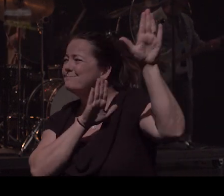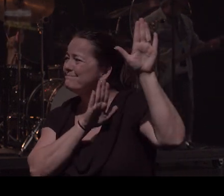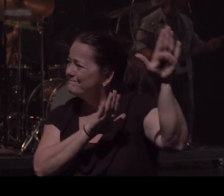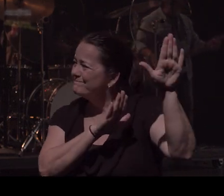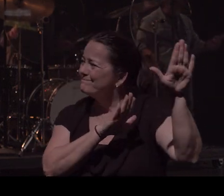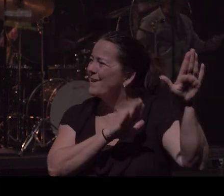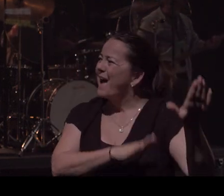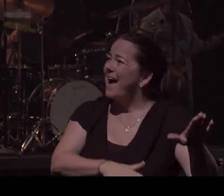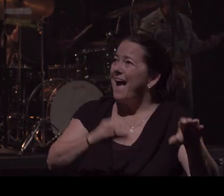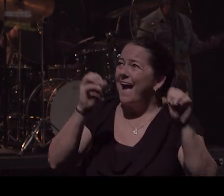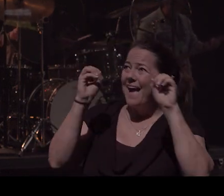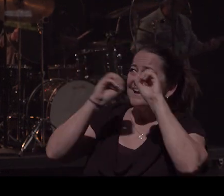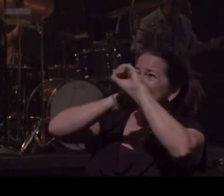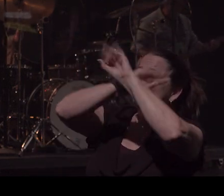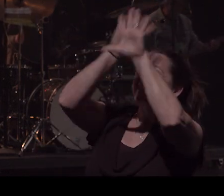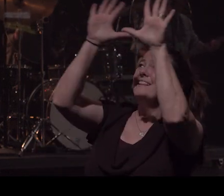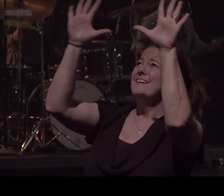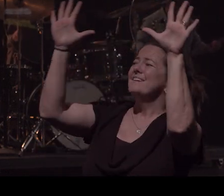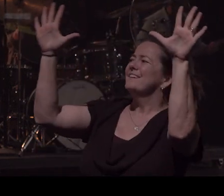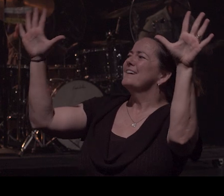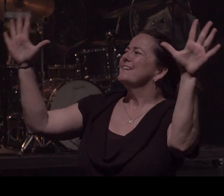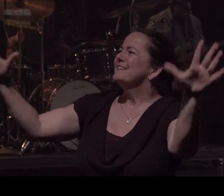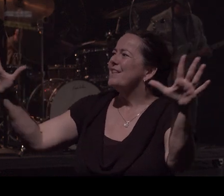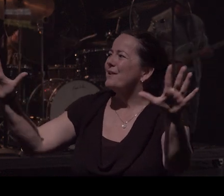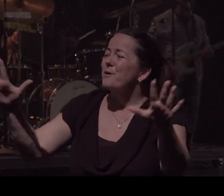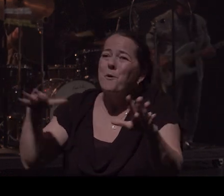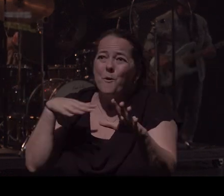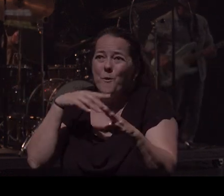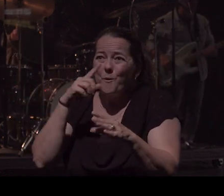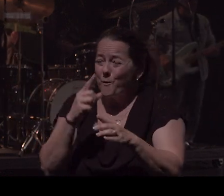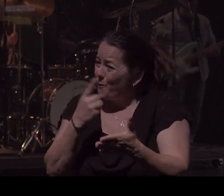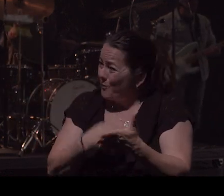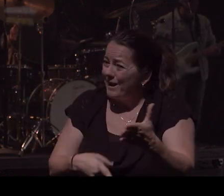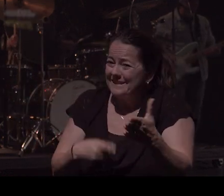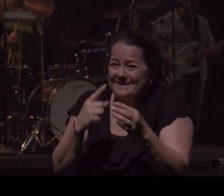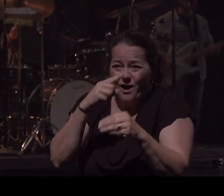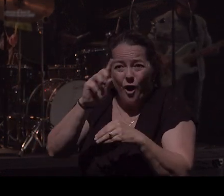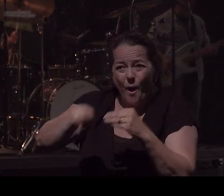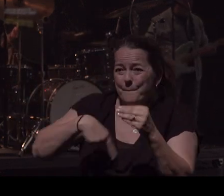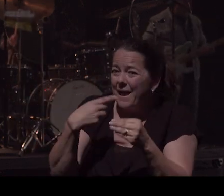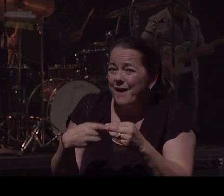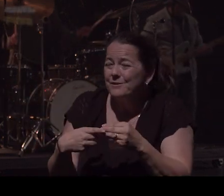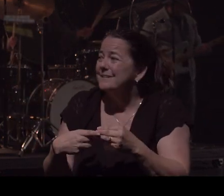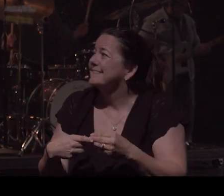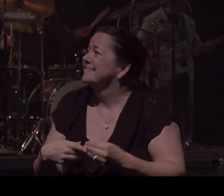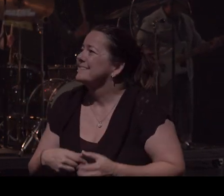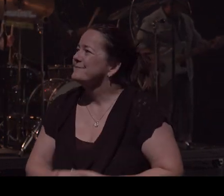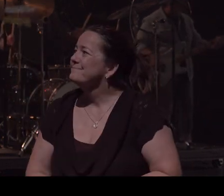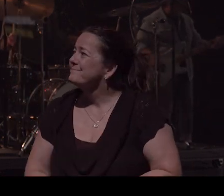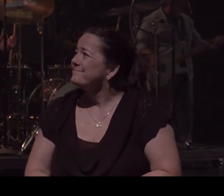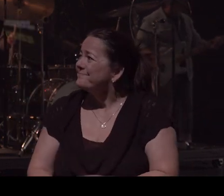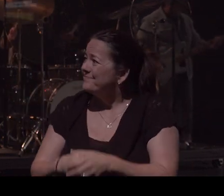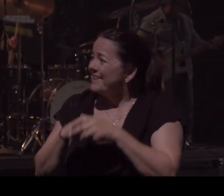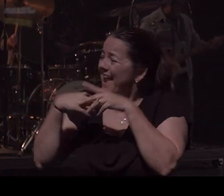I can see so clear what it's all about So stay by my